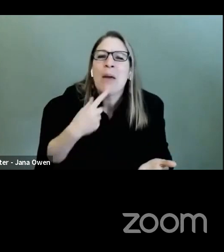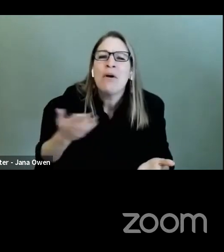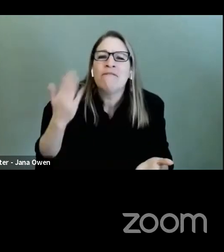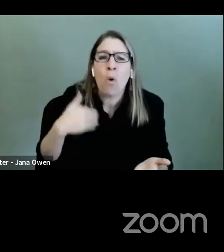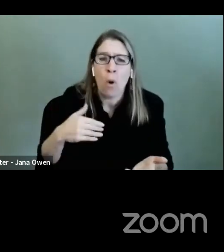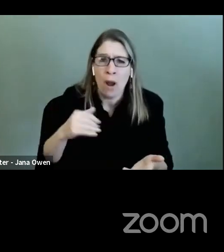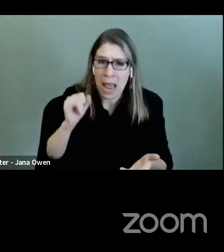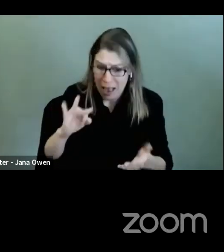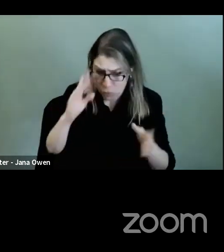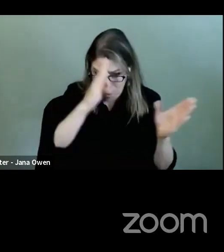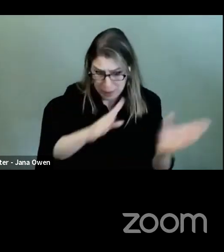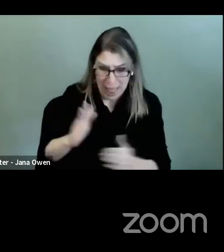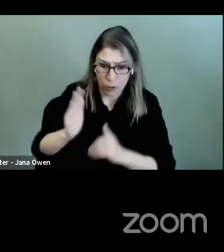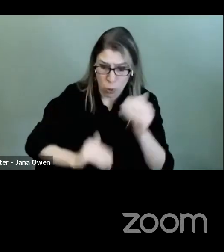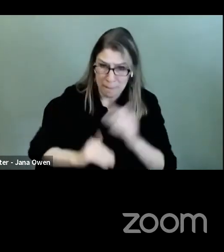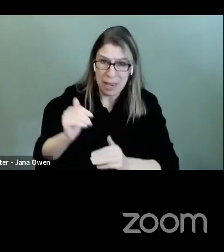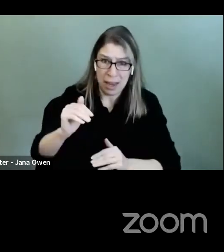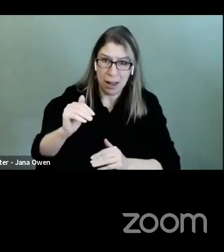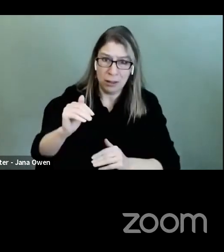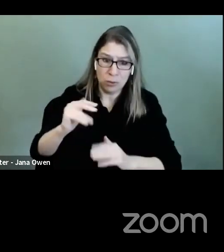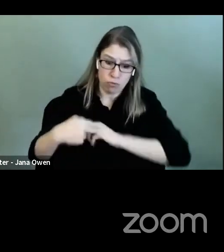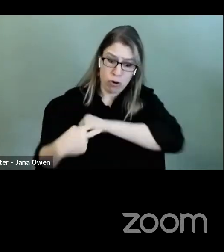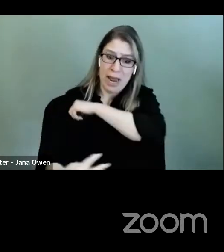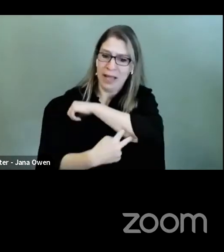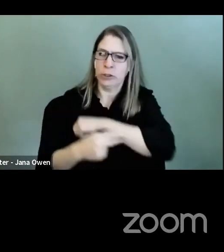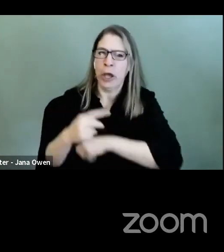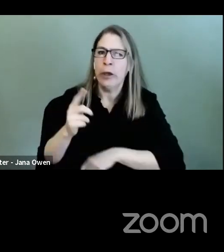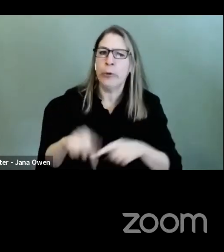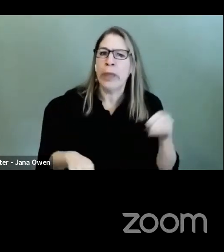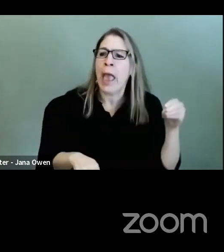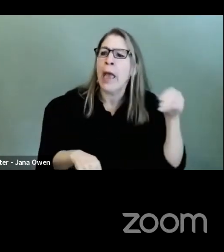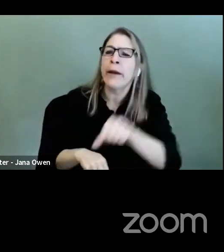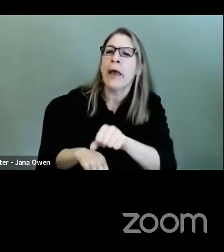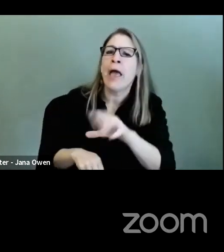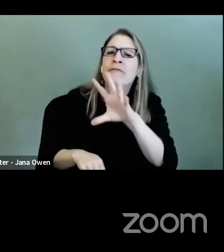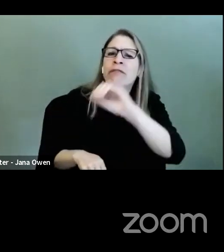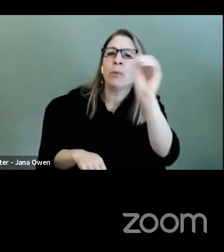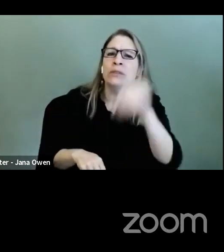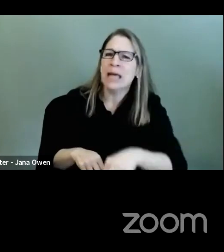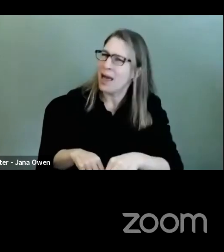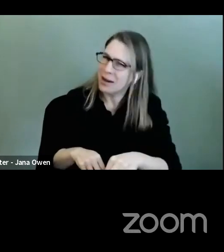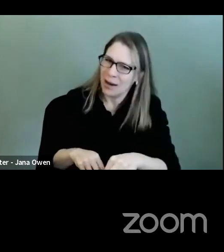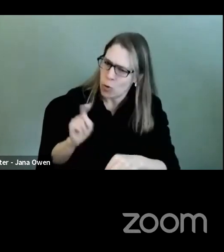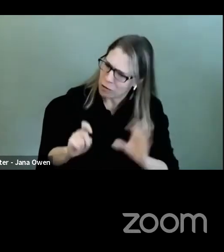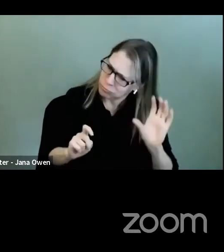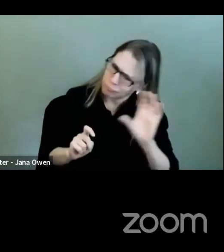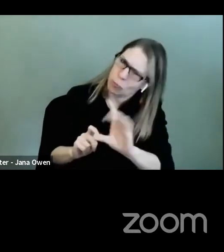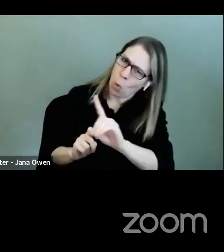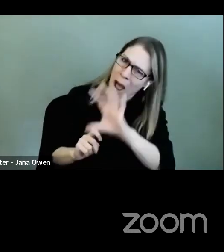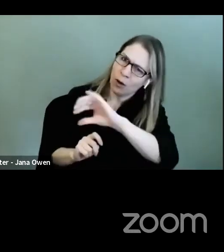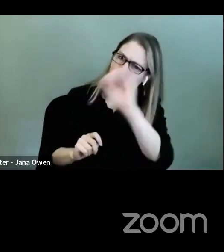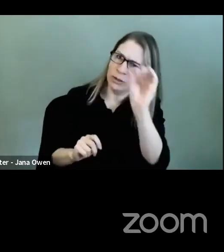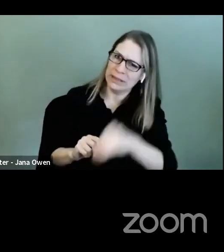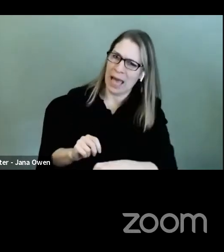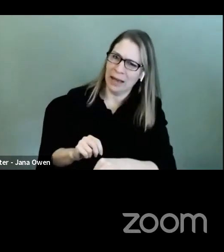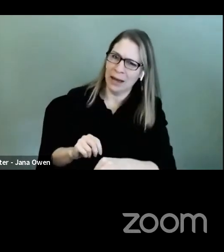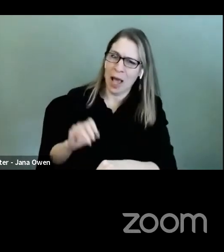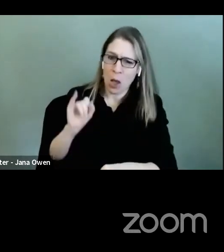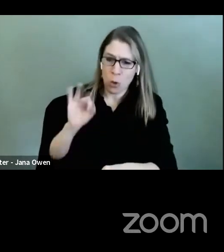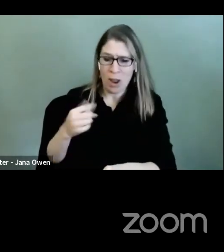fund capping the South Bronx because you can't just have the thing go off into an abyss